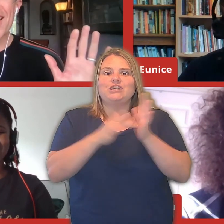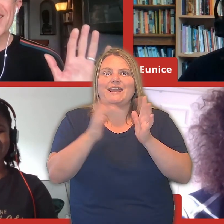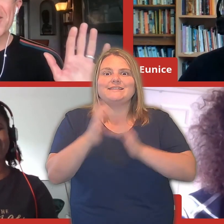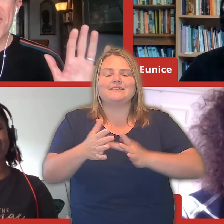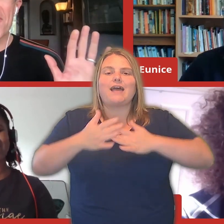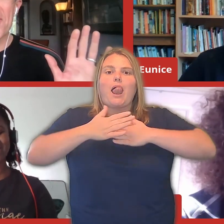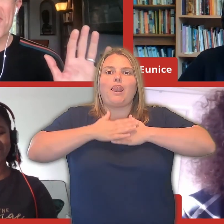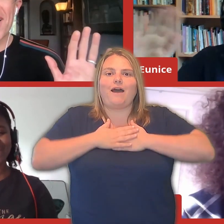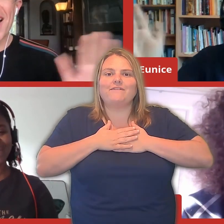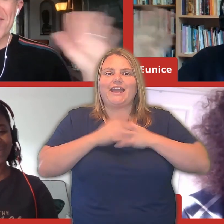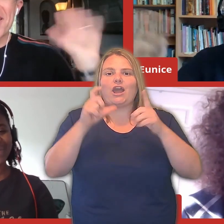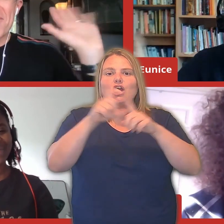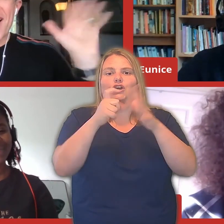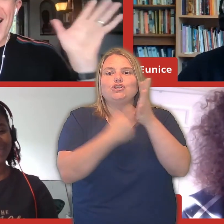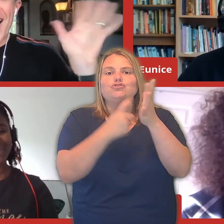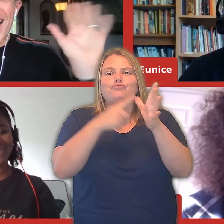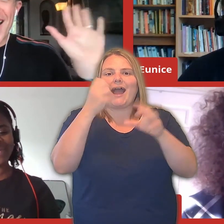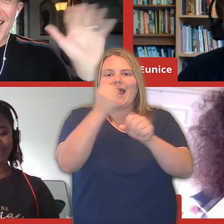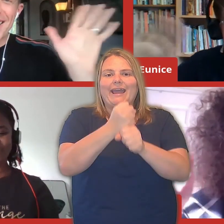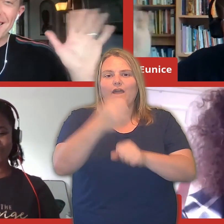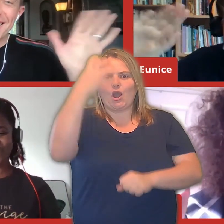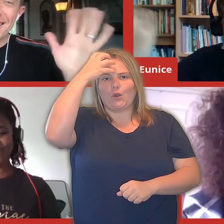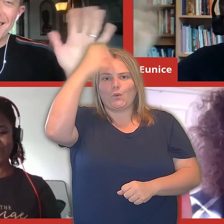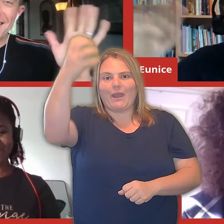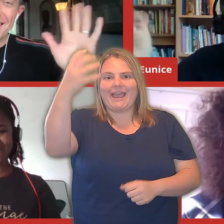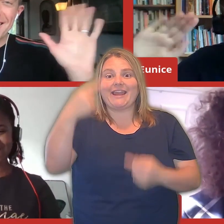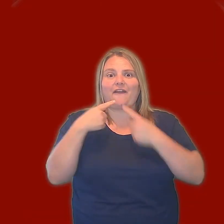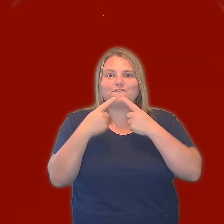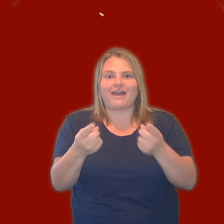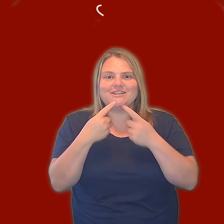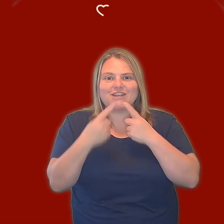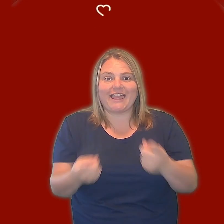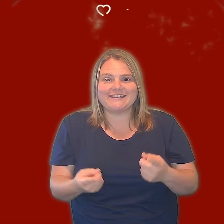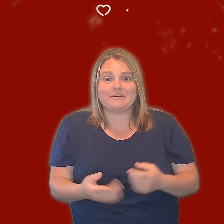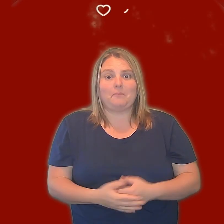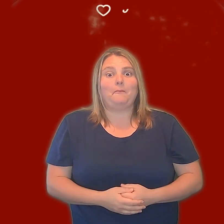next week, 1245. Bye. Bye. Bye, everyone. Bye.